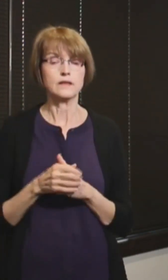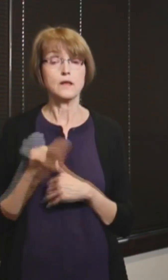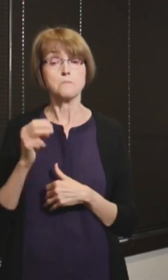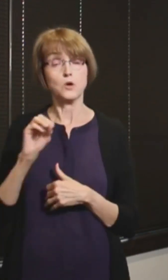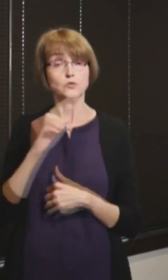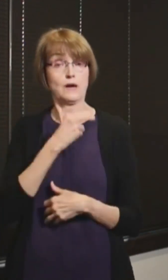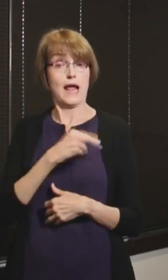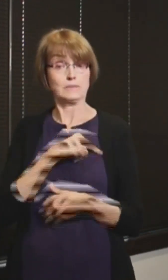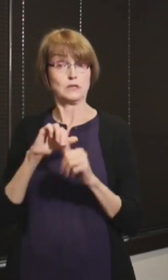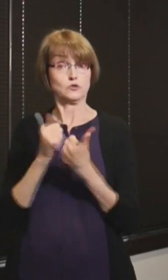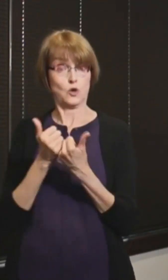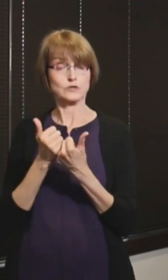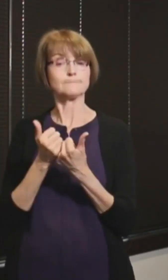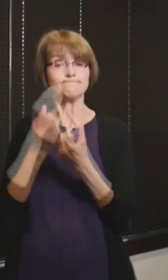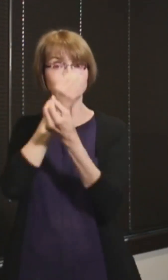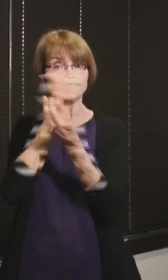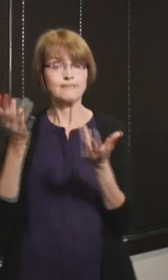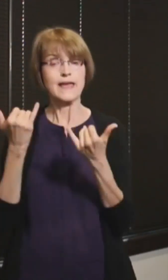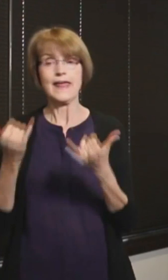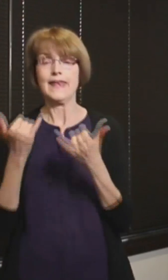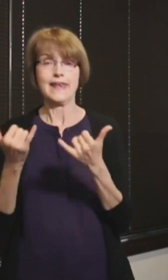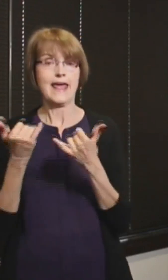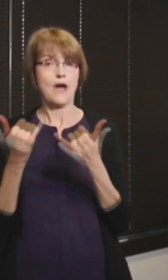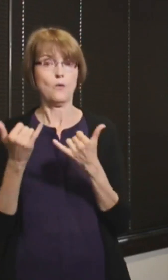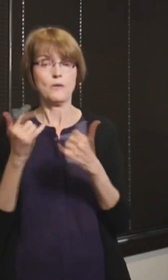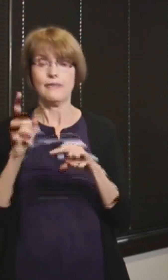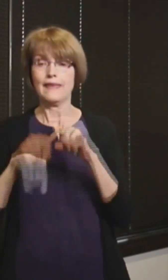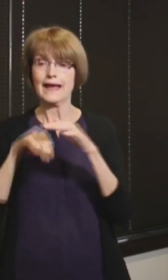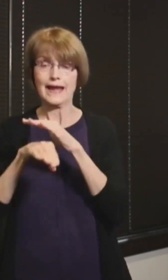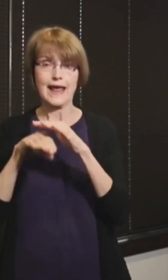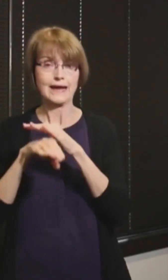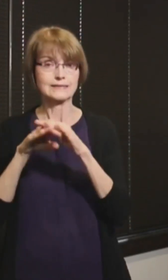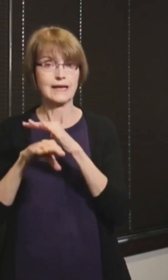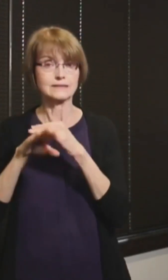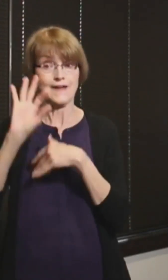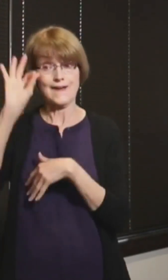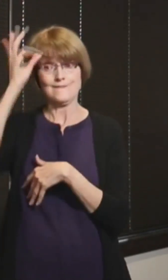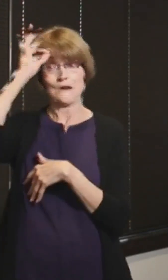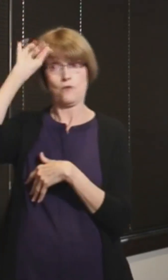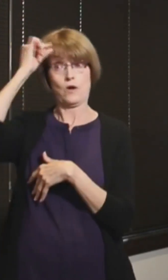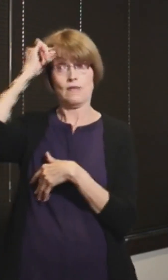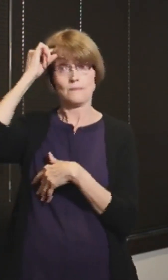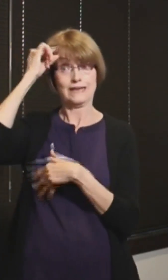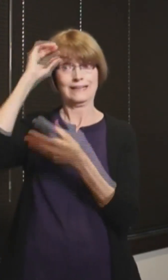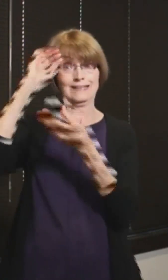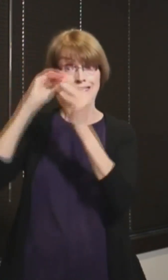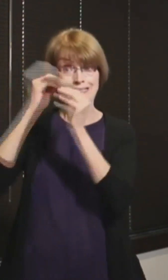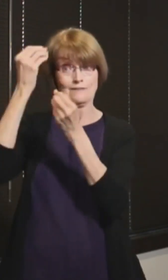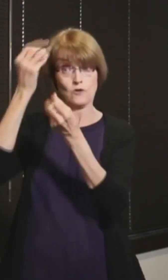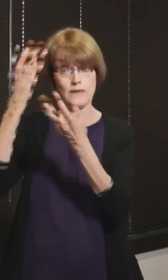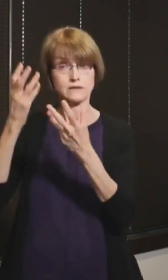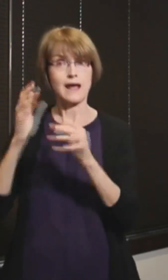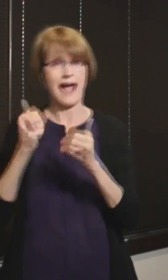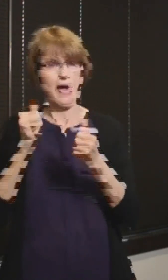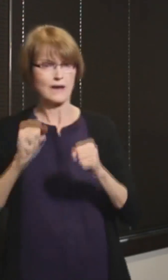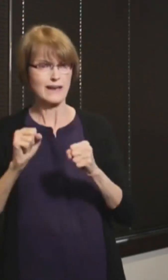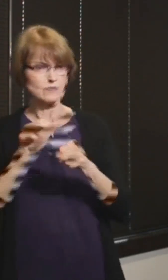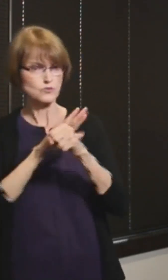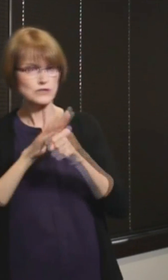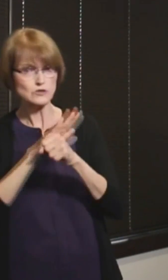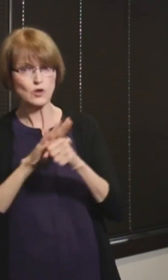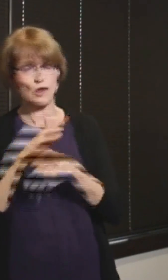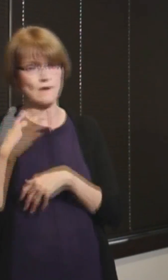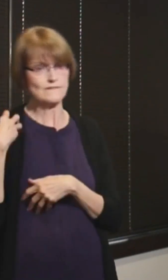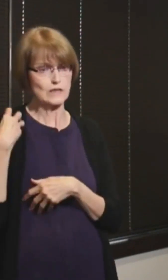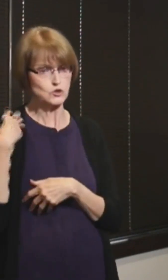Association saying they are now unable to get access to federal data, how are regional officials making sure they still have